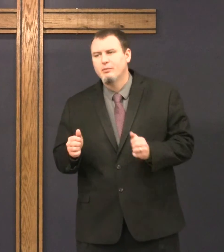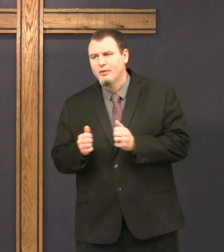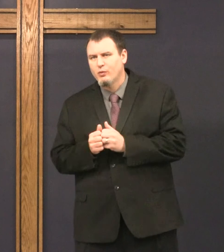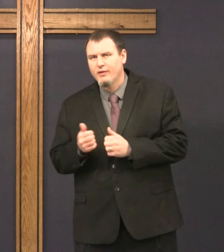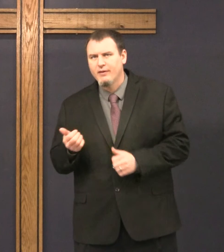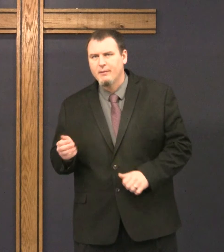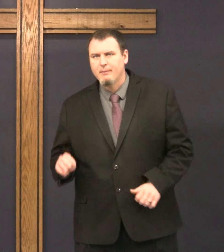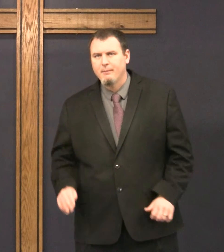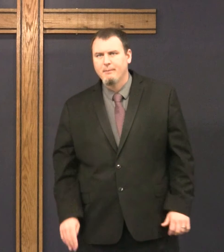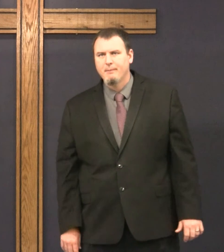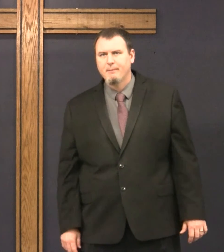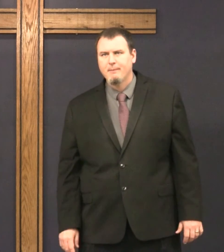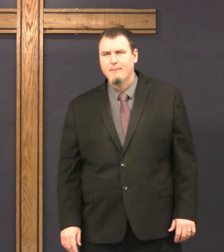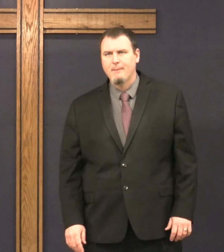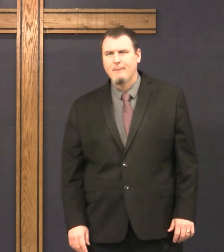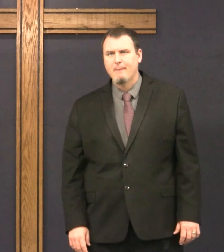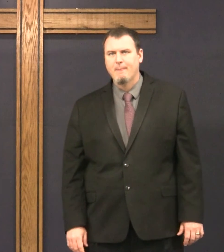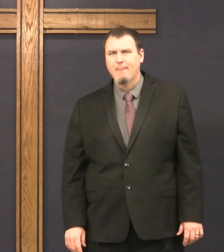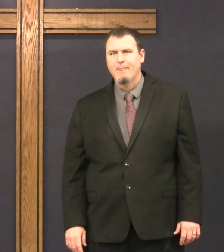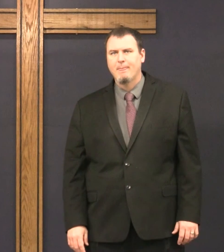saying, I should have been there. I should have been there.